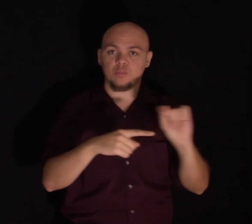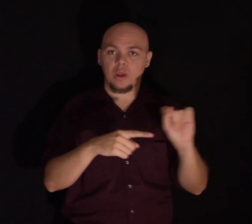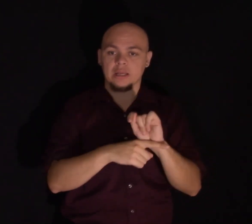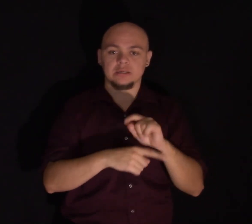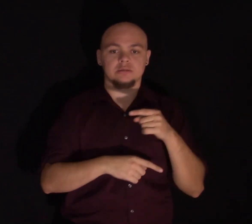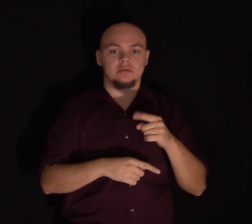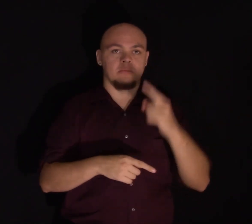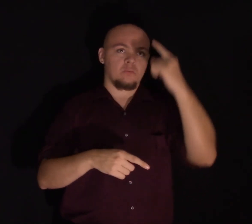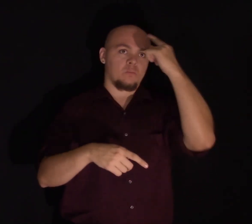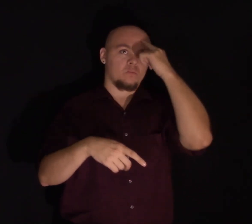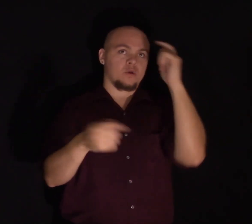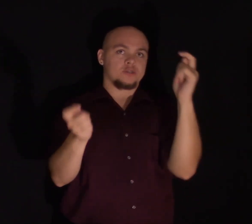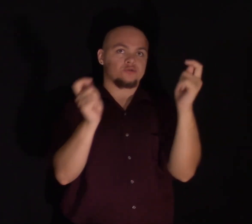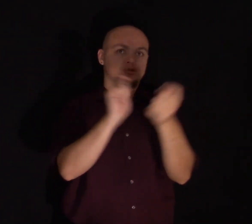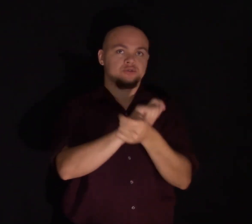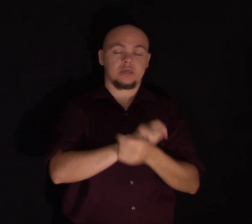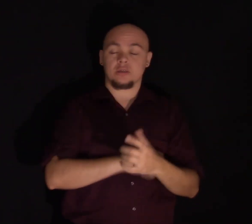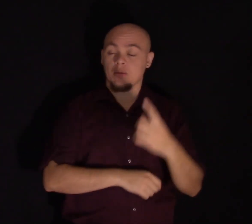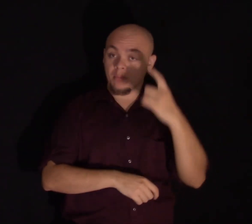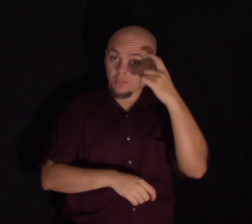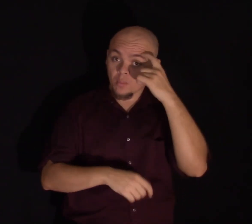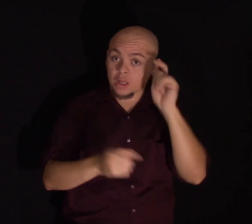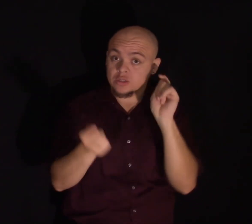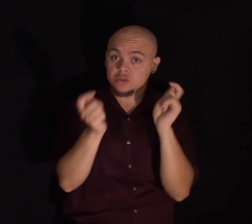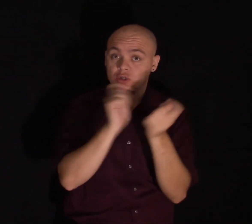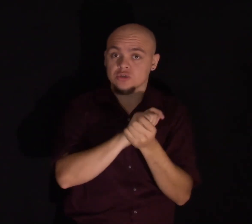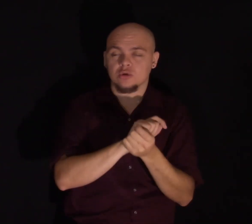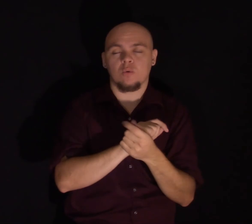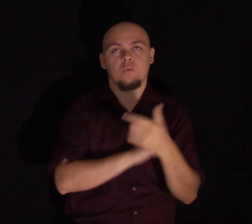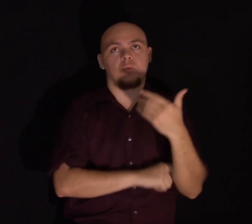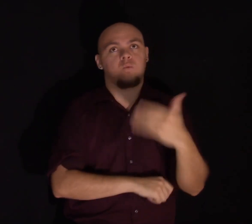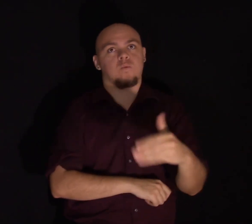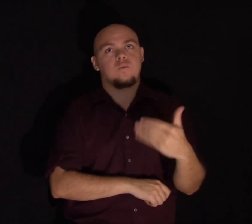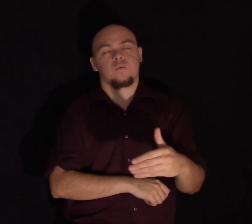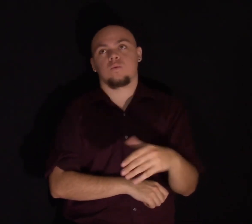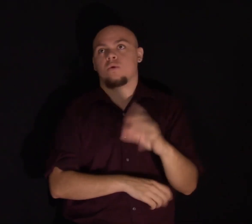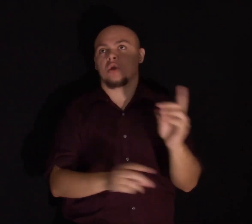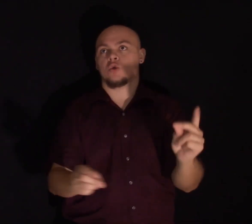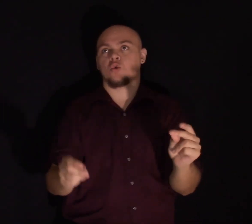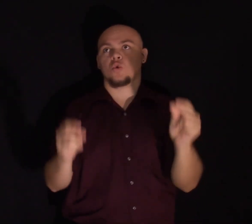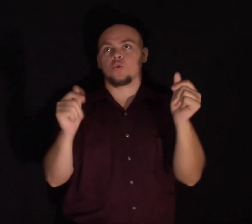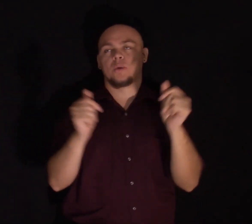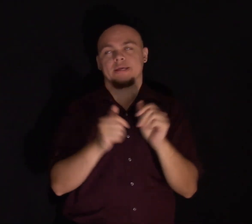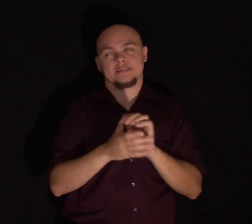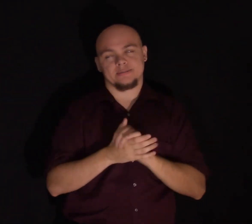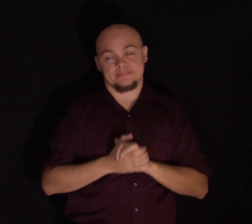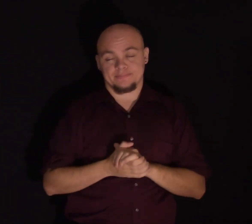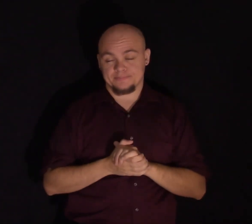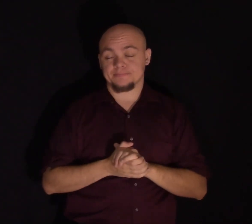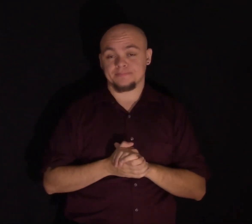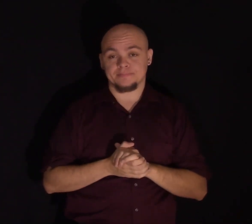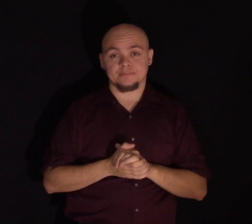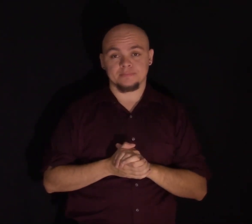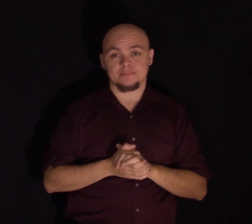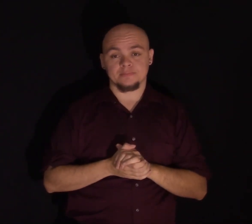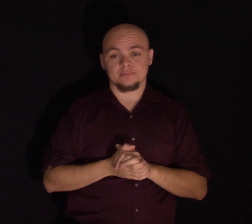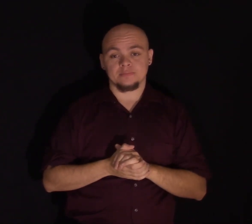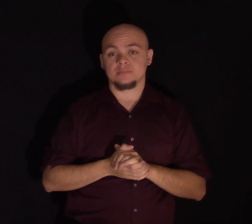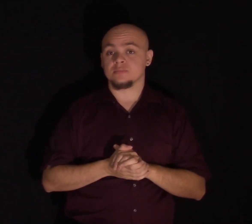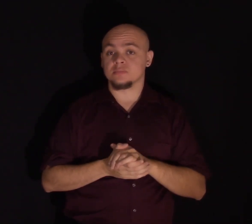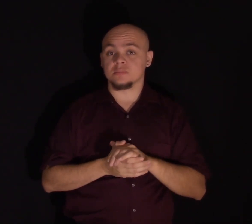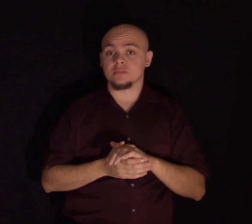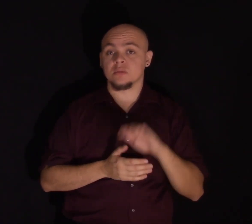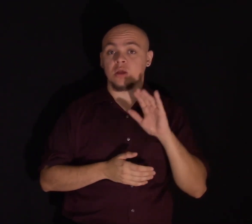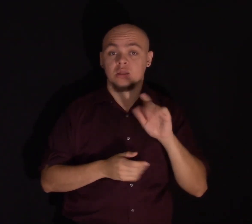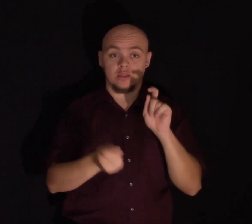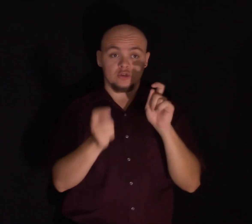Our brains can change in a remarkably rapid period of time. The changes that are